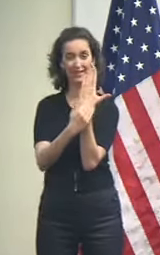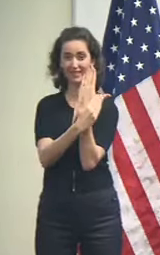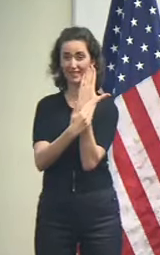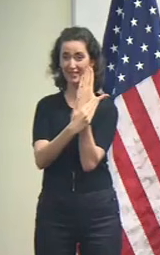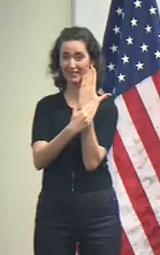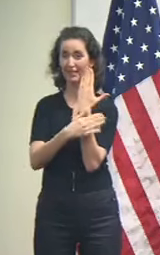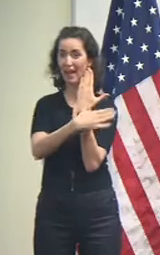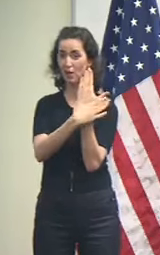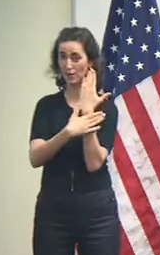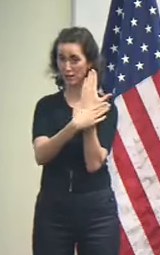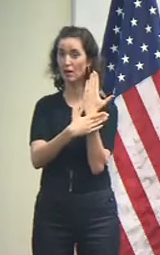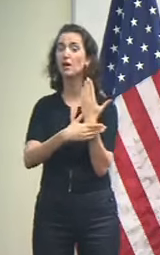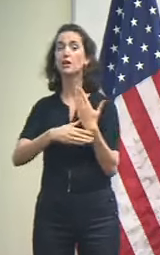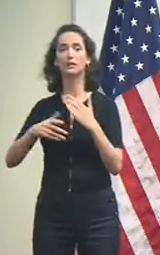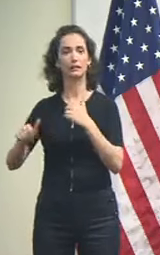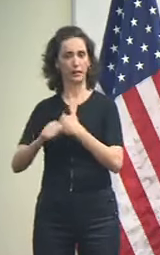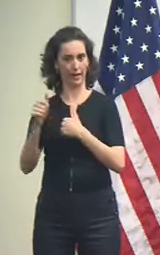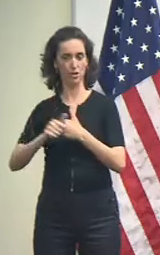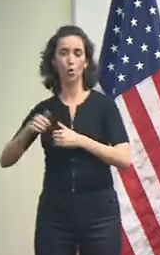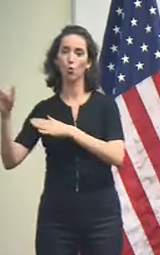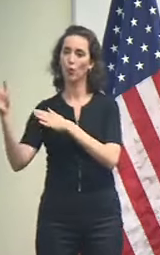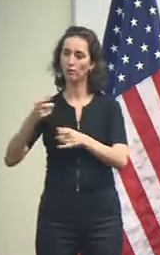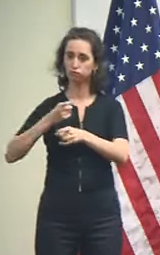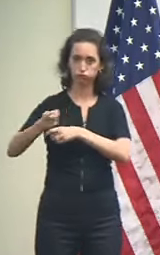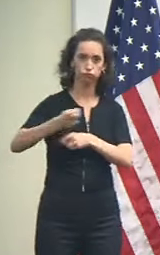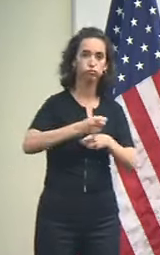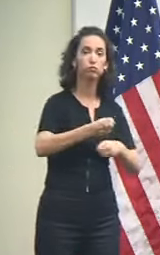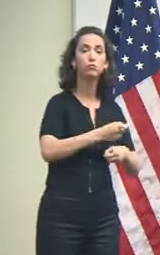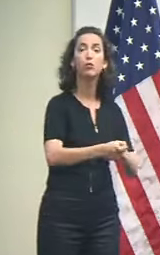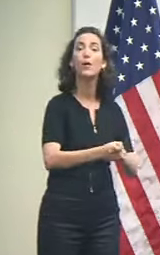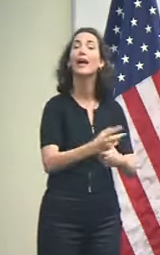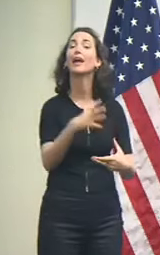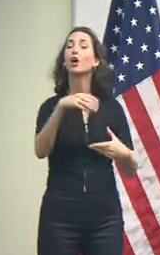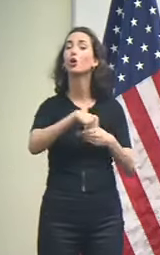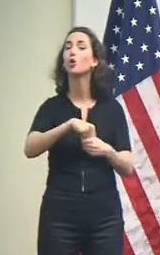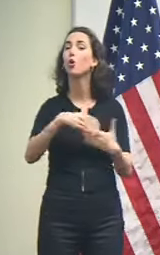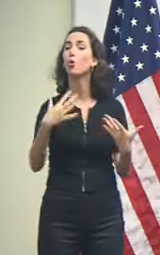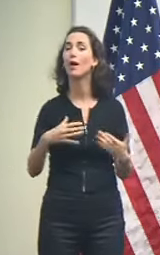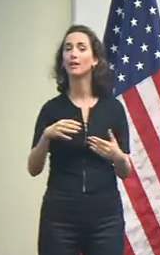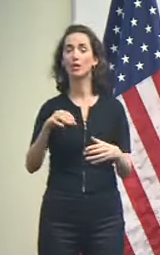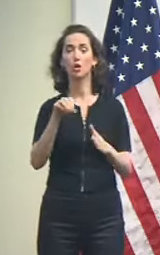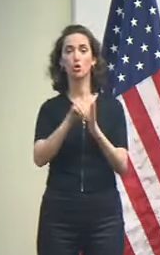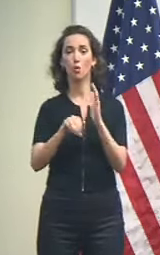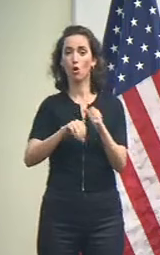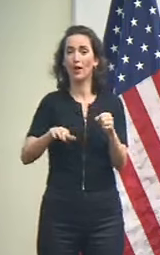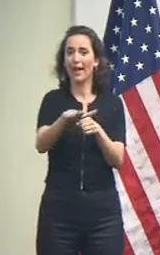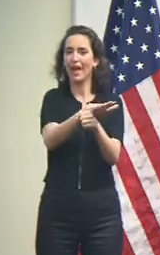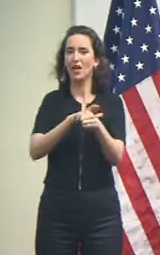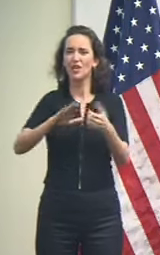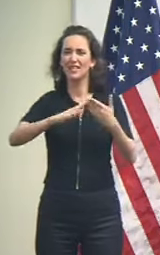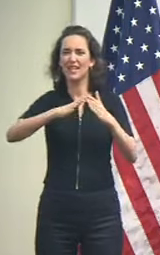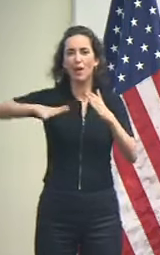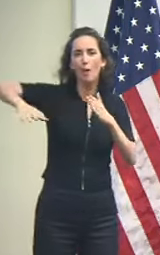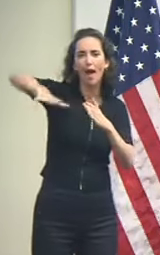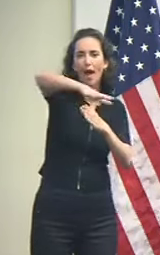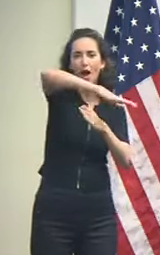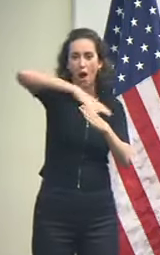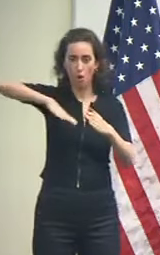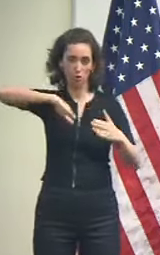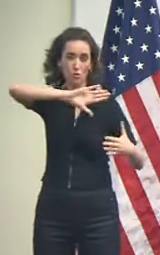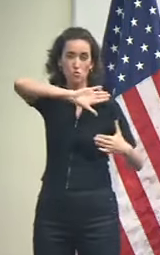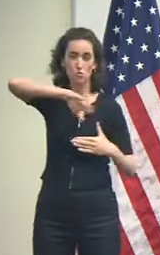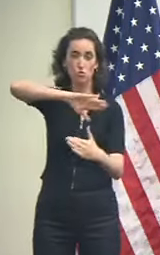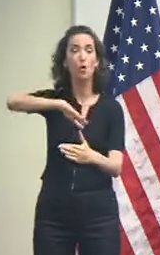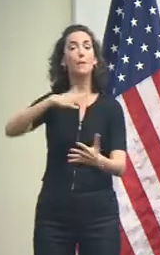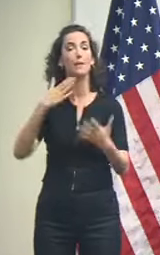the greater New Orleans metropolitan area, which will likely see winds for some period of time in the